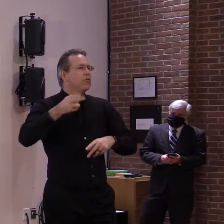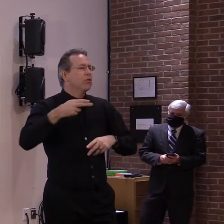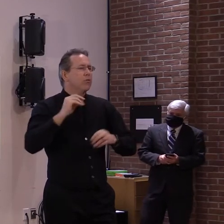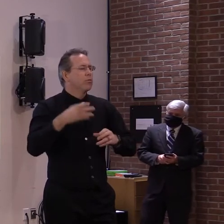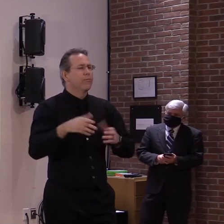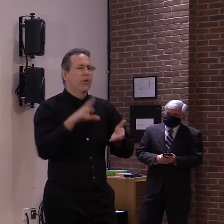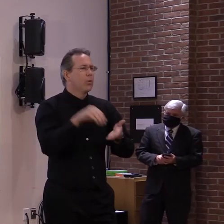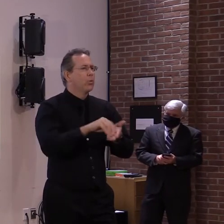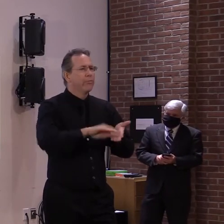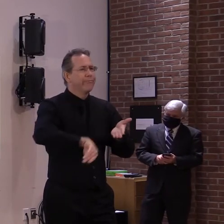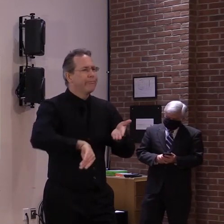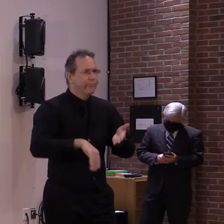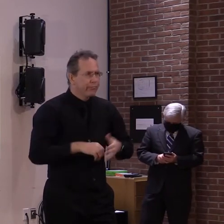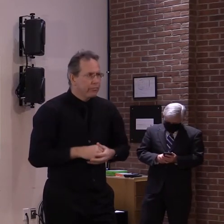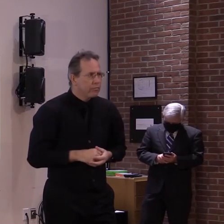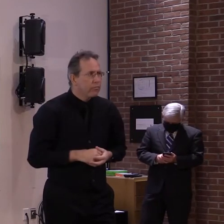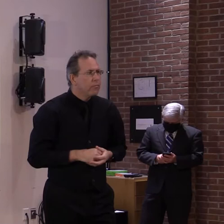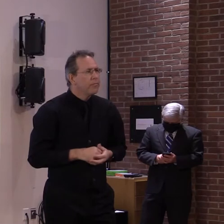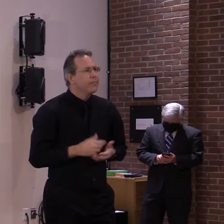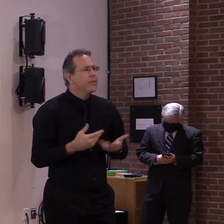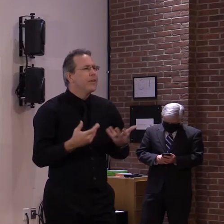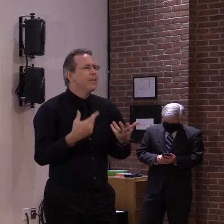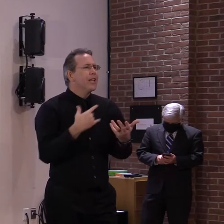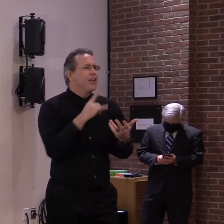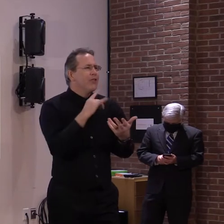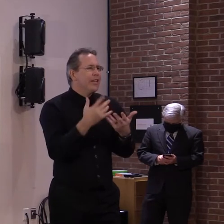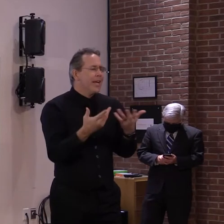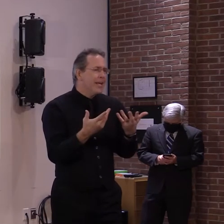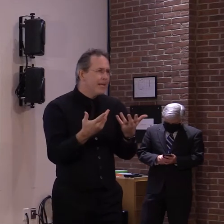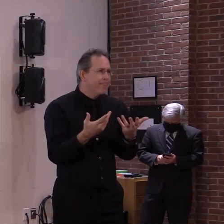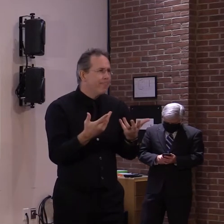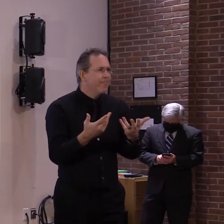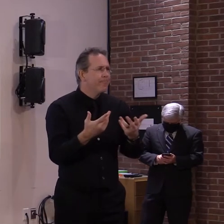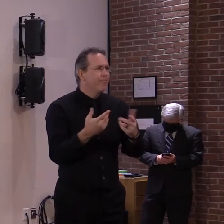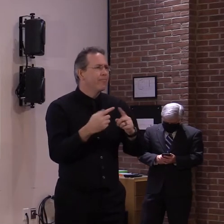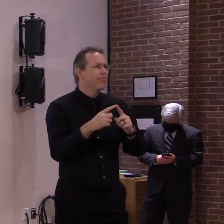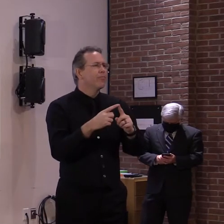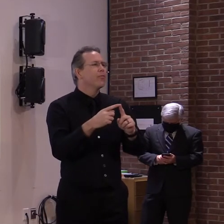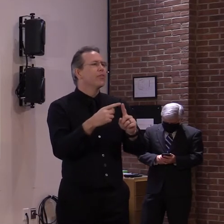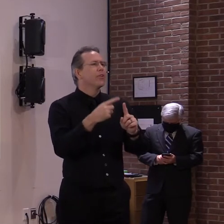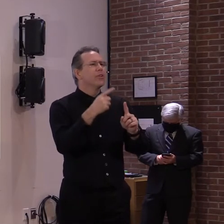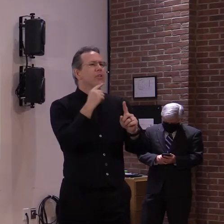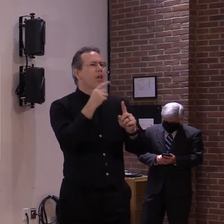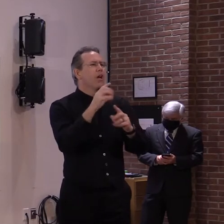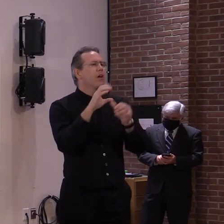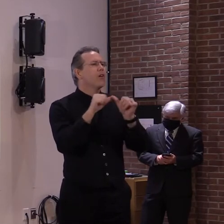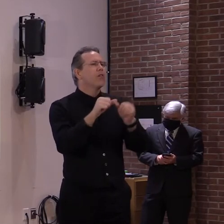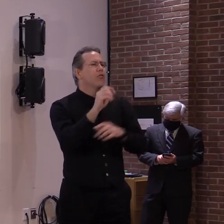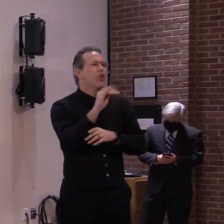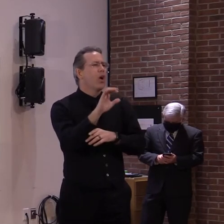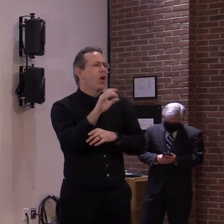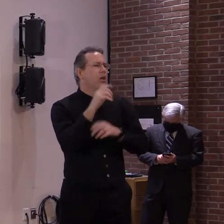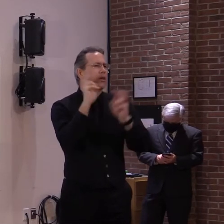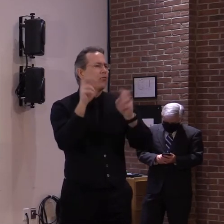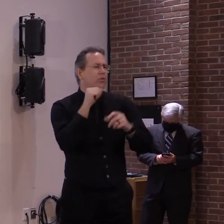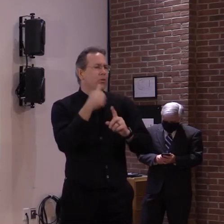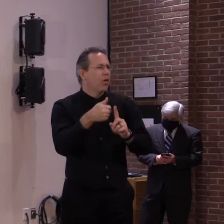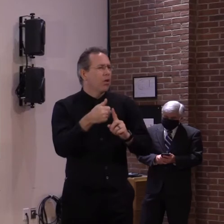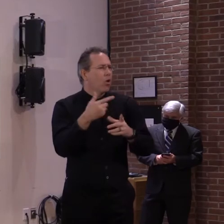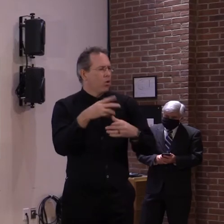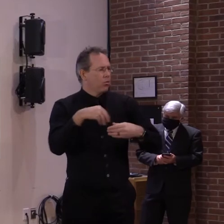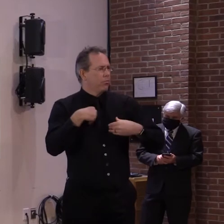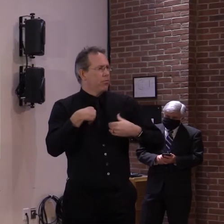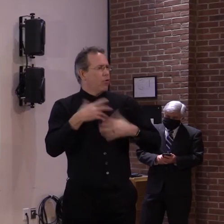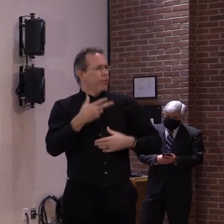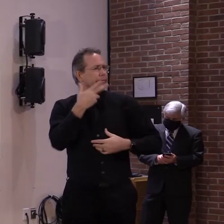and it's not really a condition. Um, we've chosen to go mostly with the conditions that predispose one to a